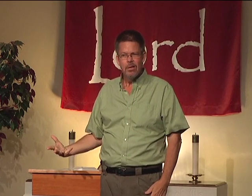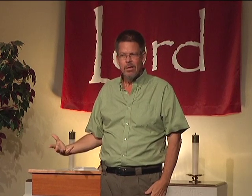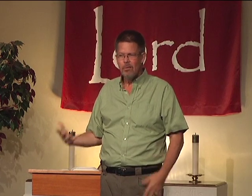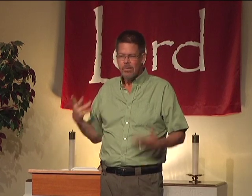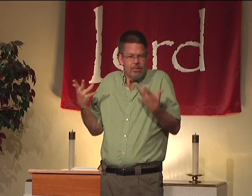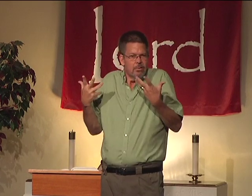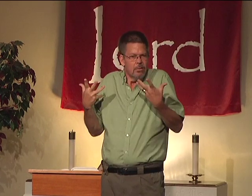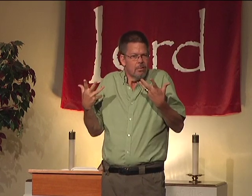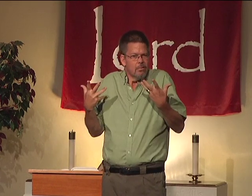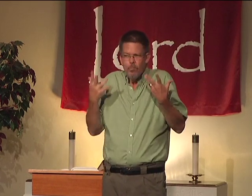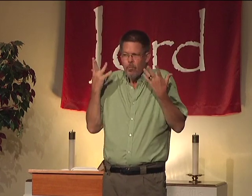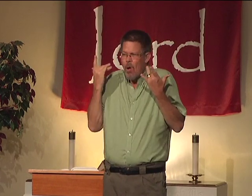go to hell. No, it's not.